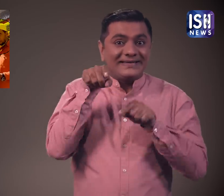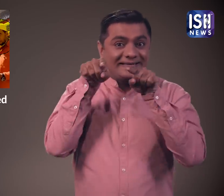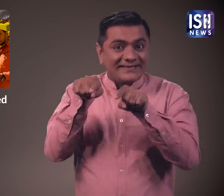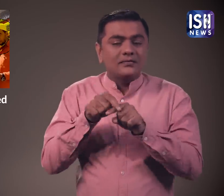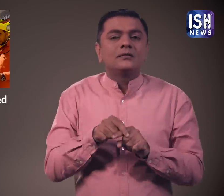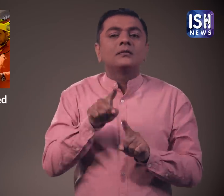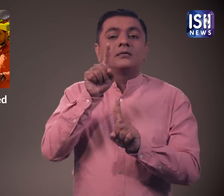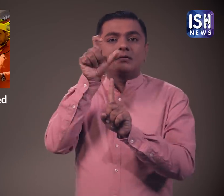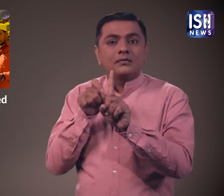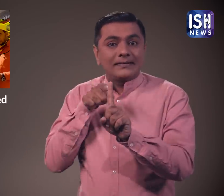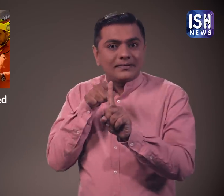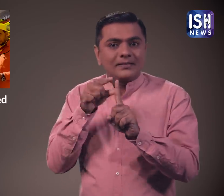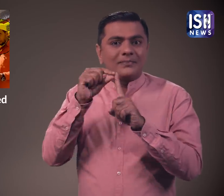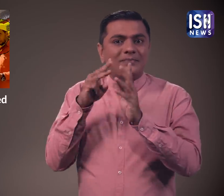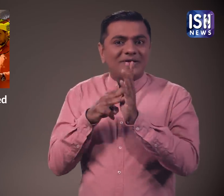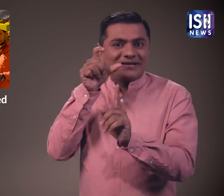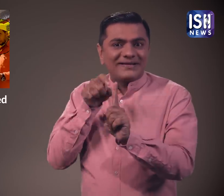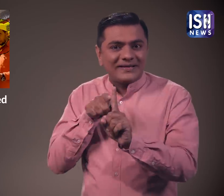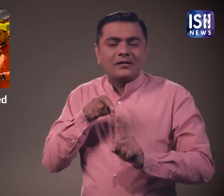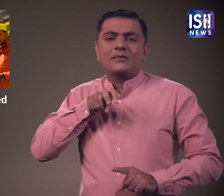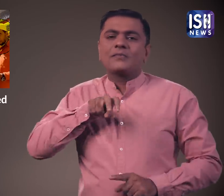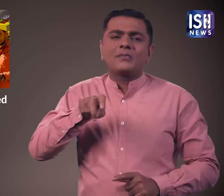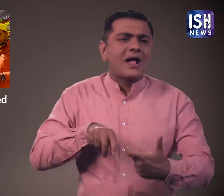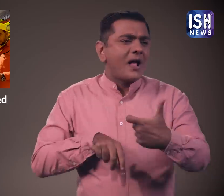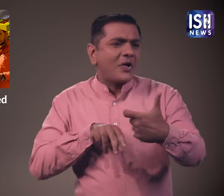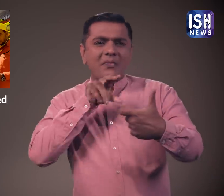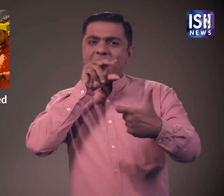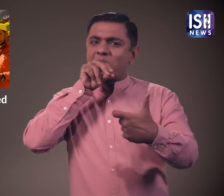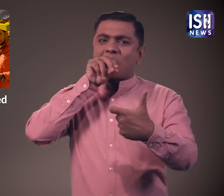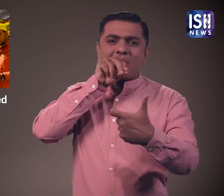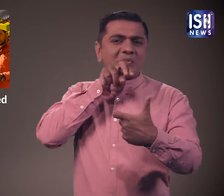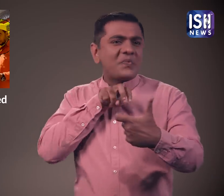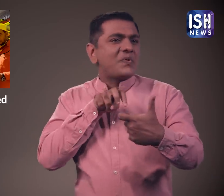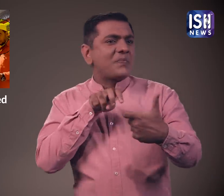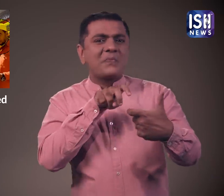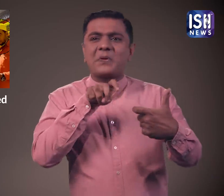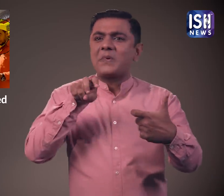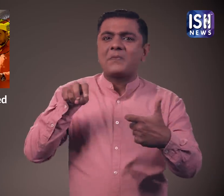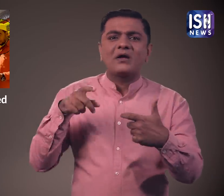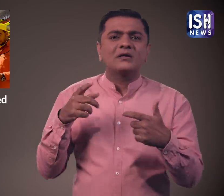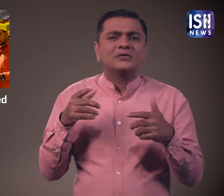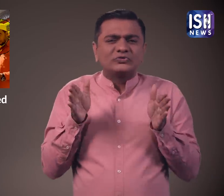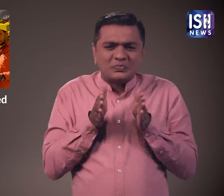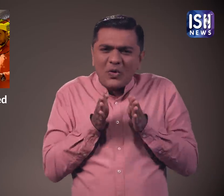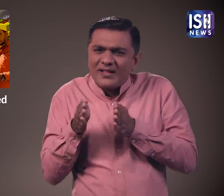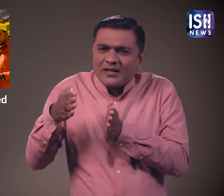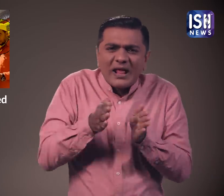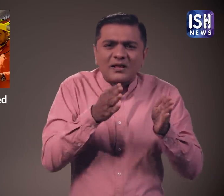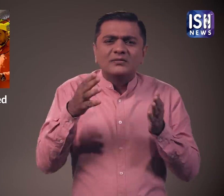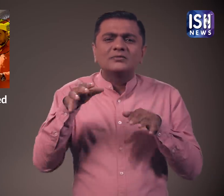While walking through the narrow streets, he was vlogging the entire experience. He enjoyed walking through the narrow